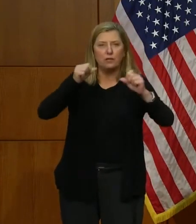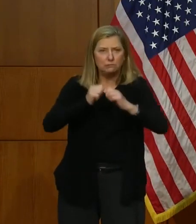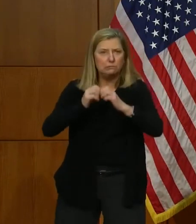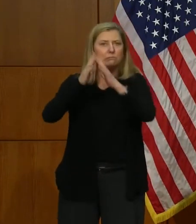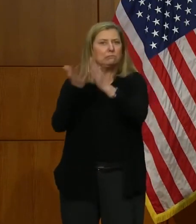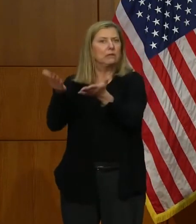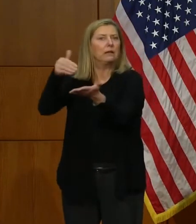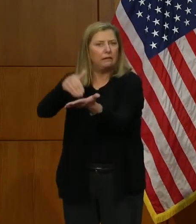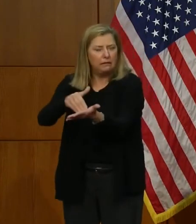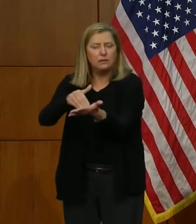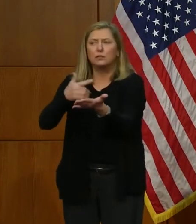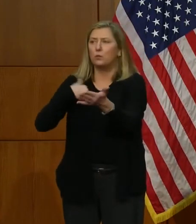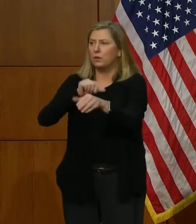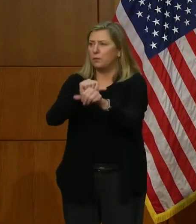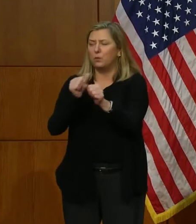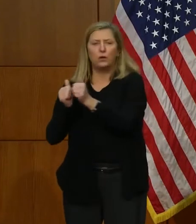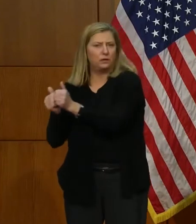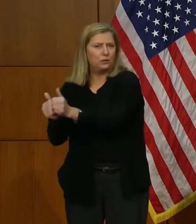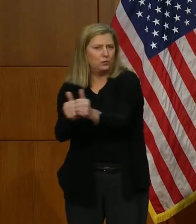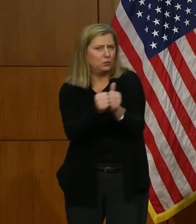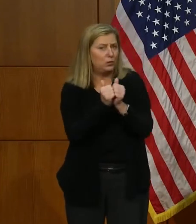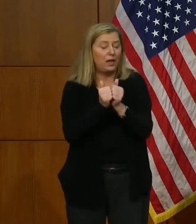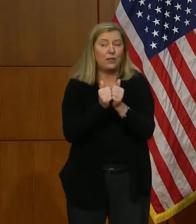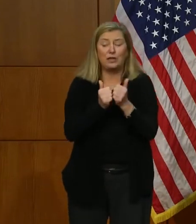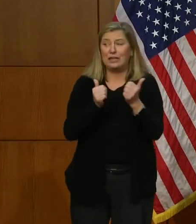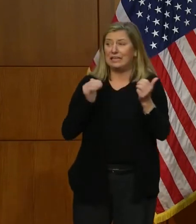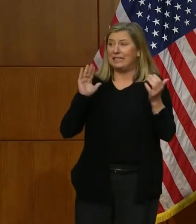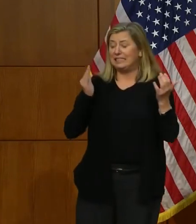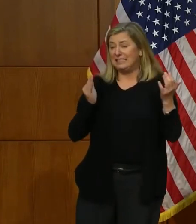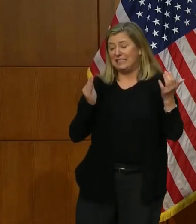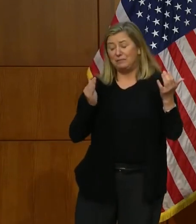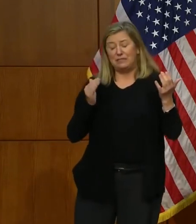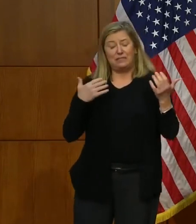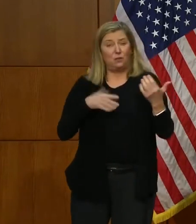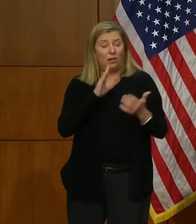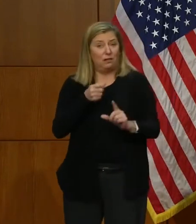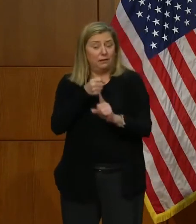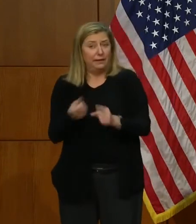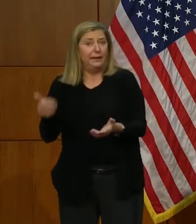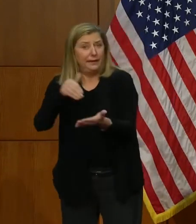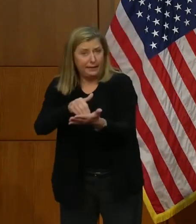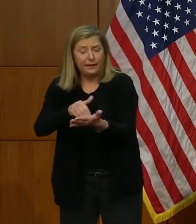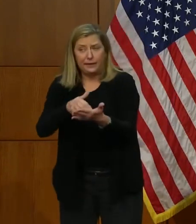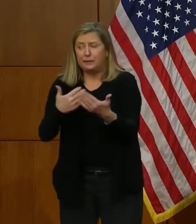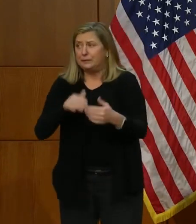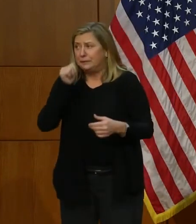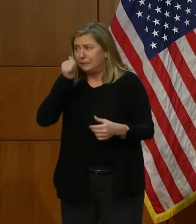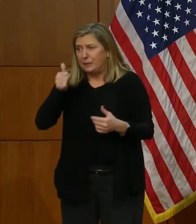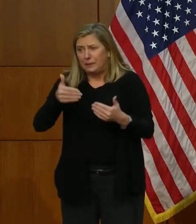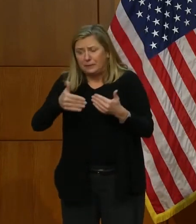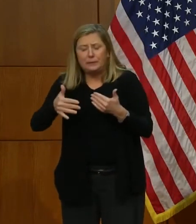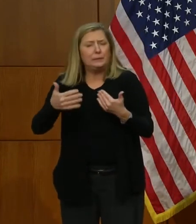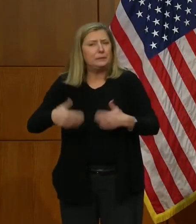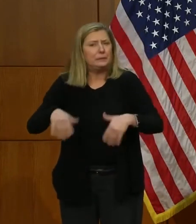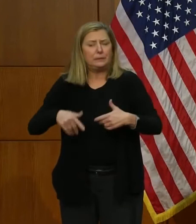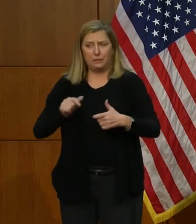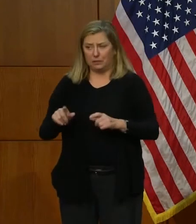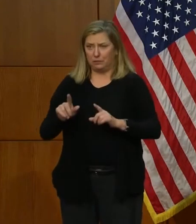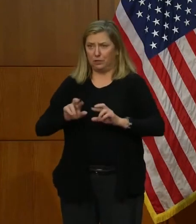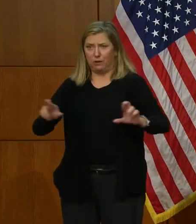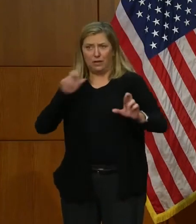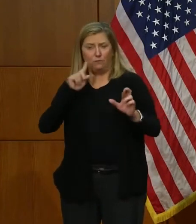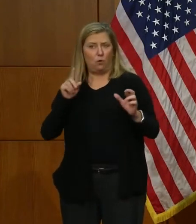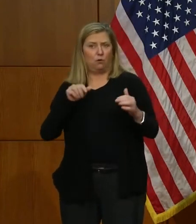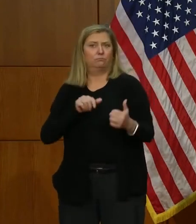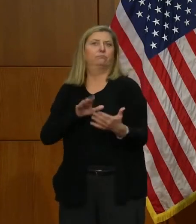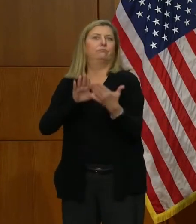and unfortunately, it looks like we're going have a double whammy. And again, we need to prepare for the best or for the worst. But